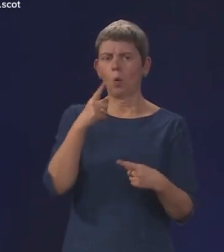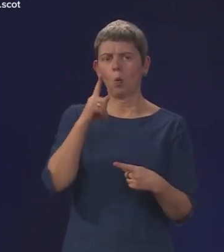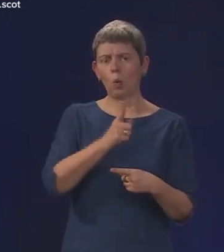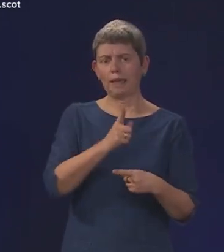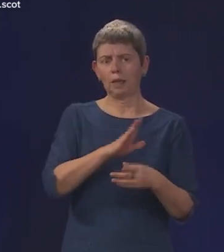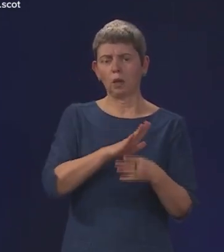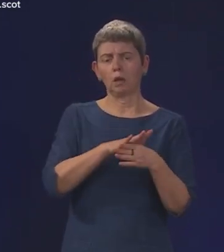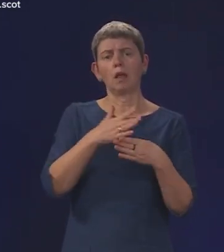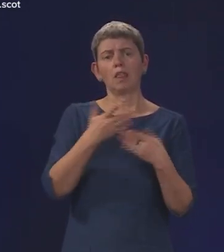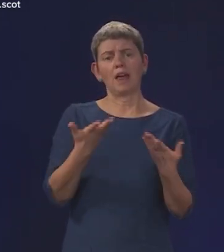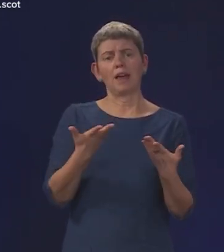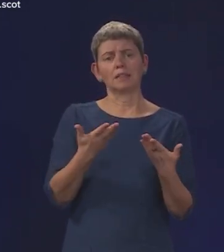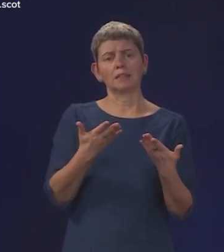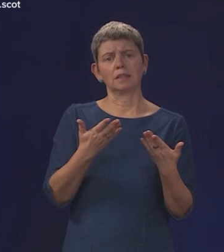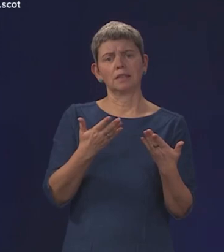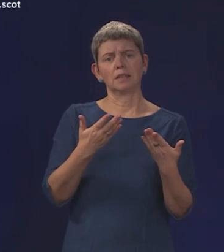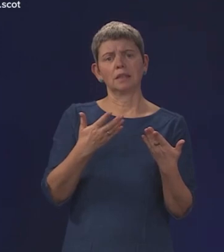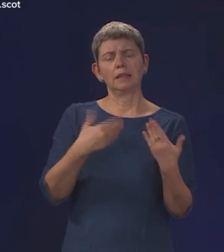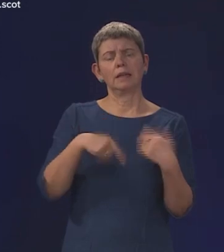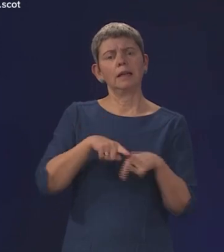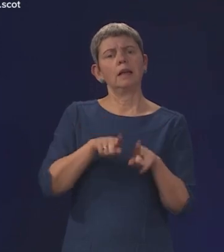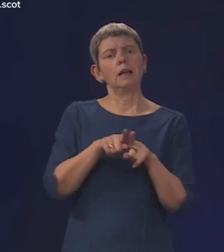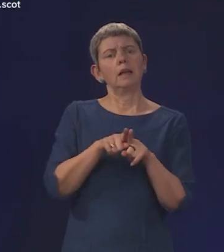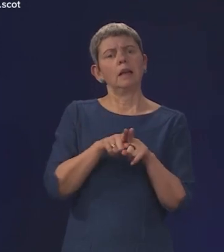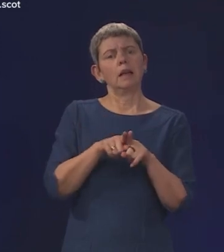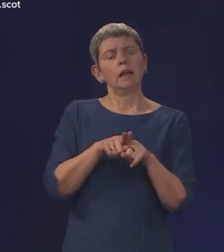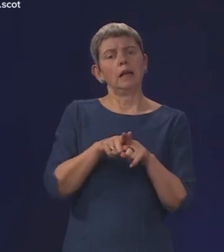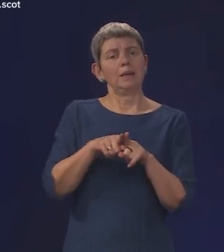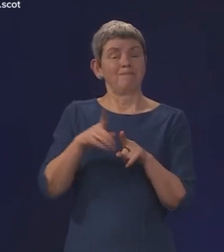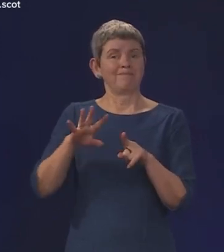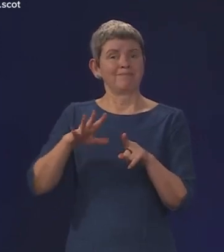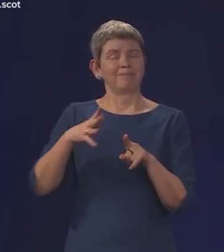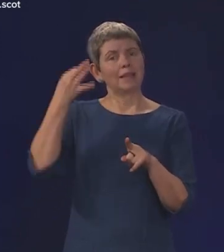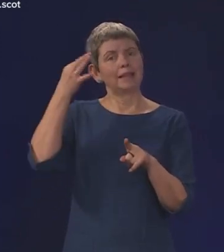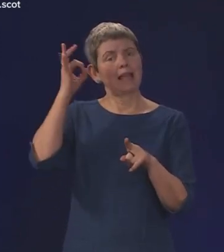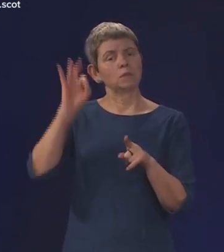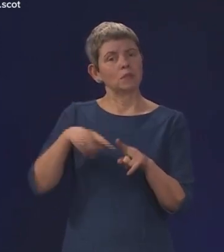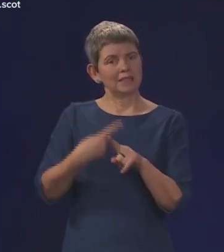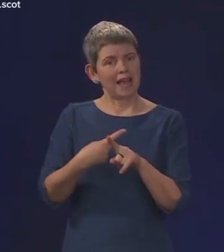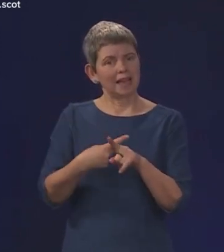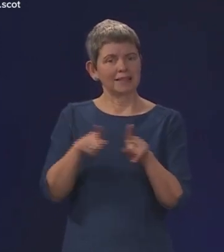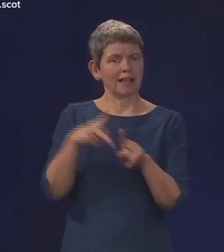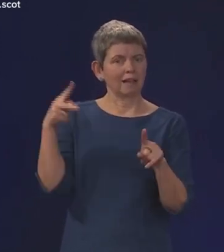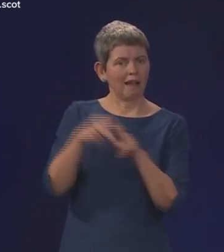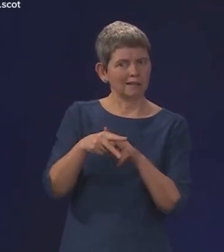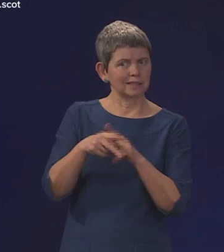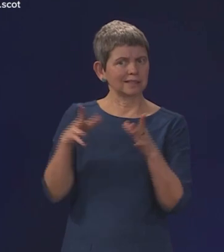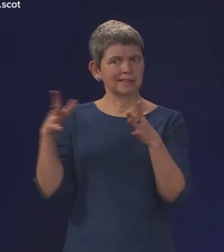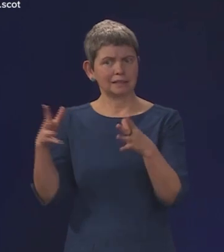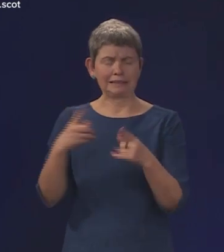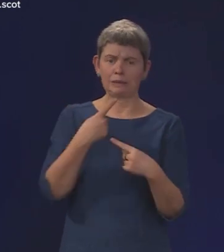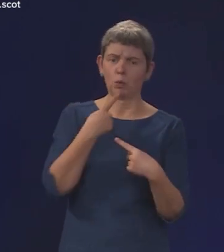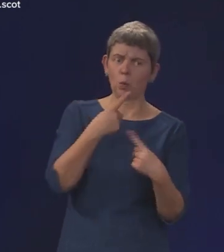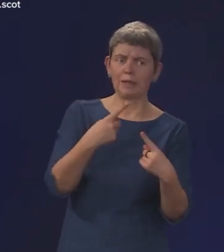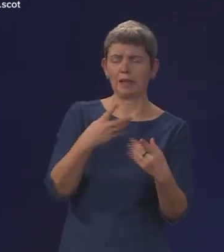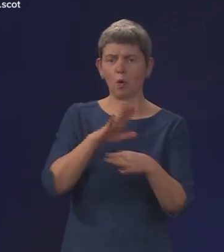government, warning that there will need to be obviously rises in council tax and cuts as well. I was wondering if you'd seen his warning, what you made of what he'd